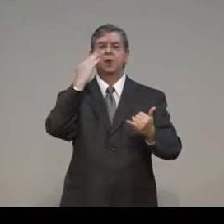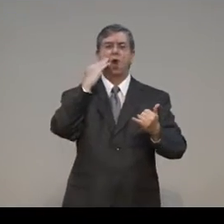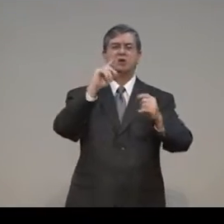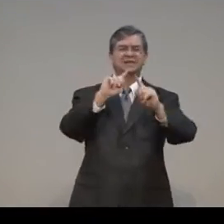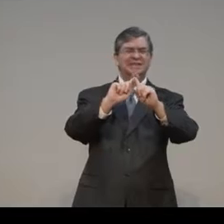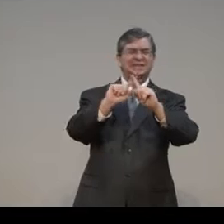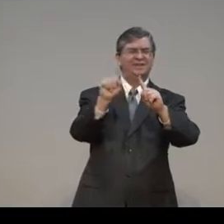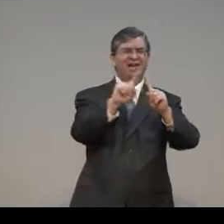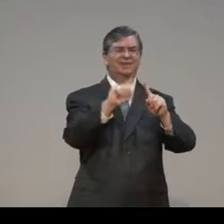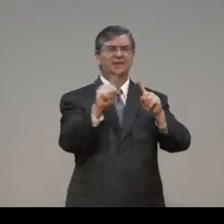Amen.